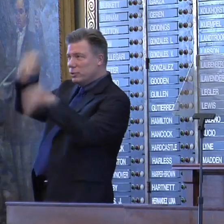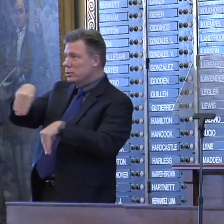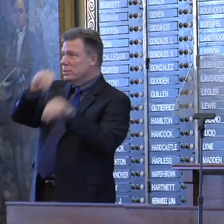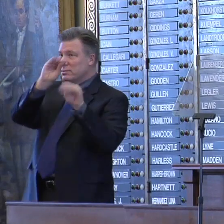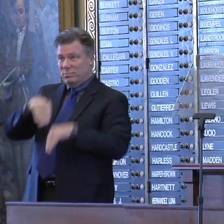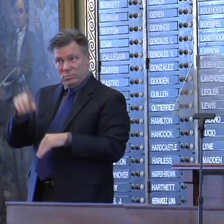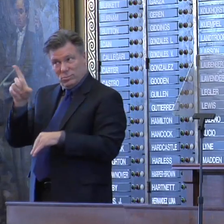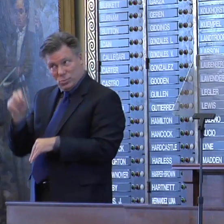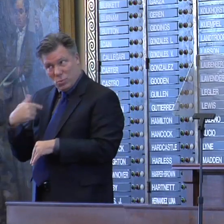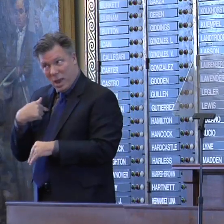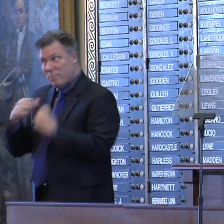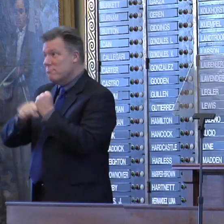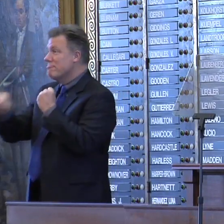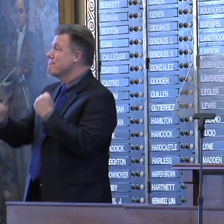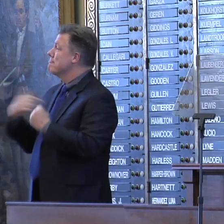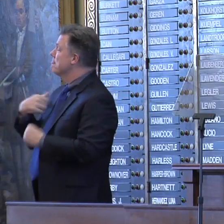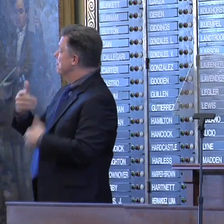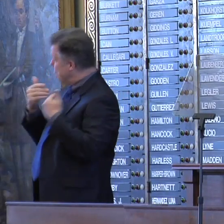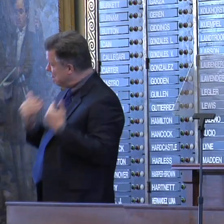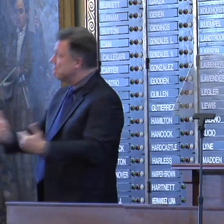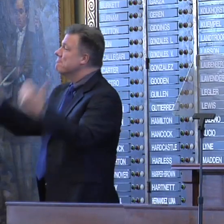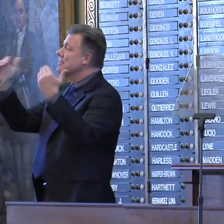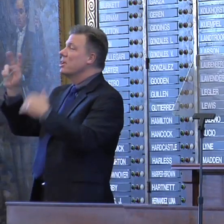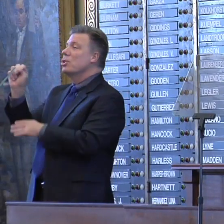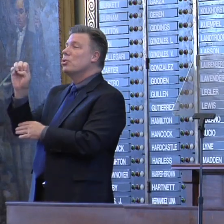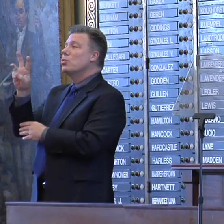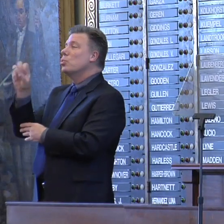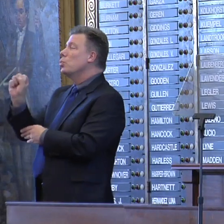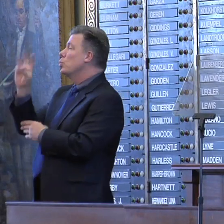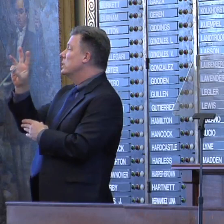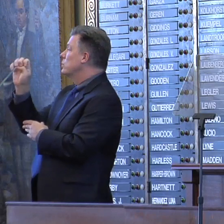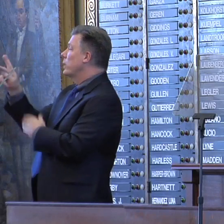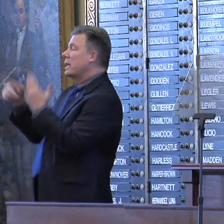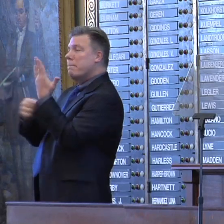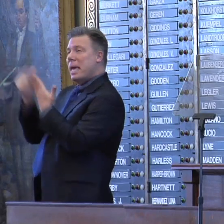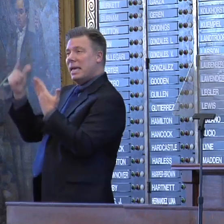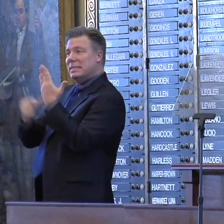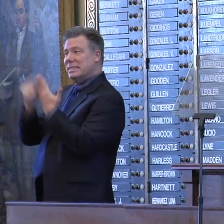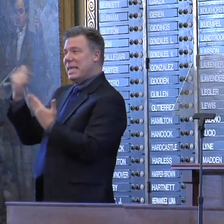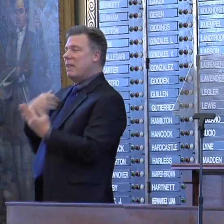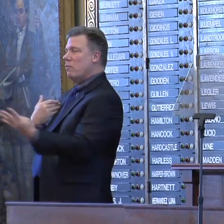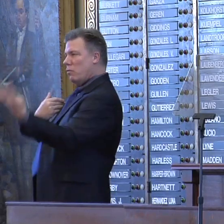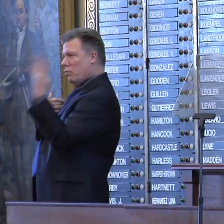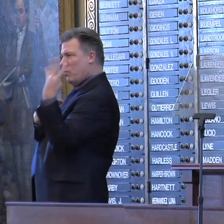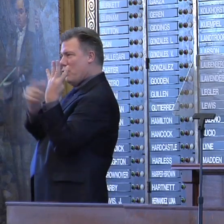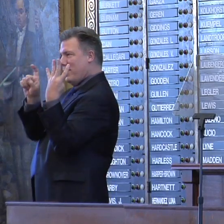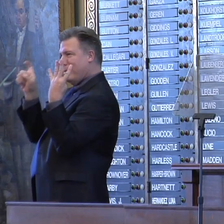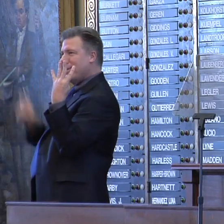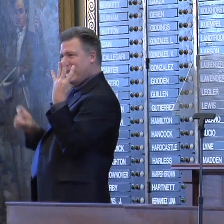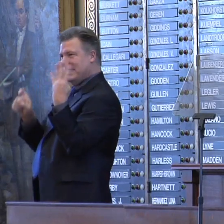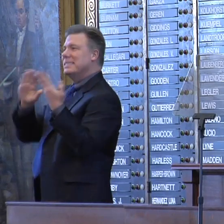Well, don't mind if I do. Newsweek magazine had four cities, four Texas cities, on their list of